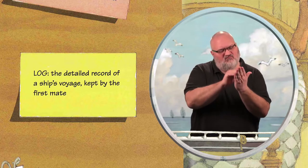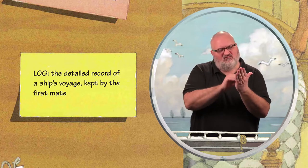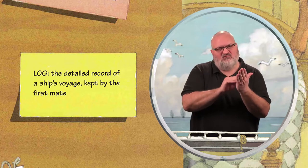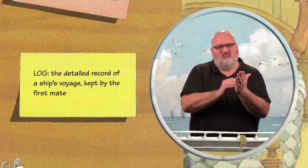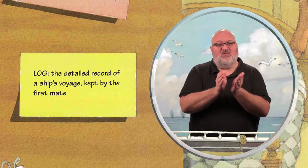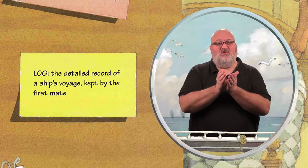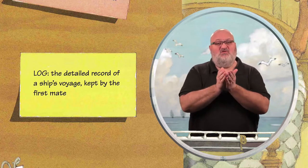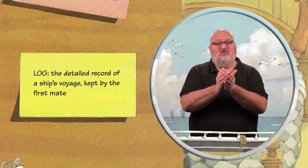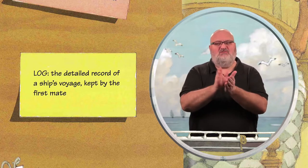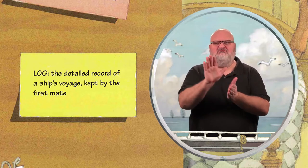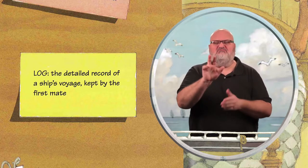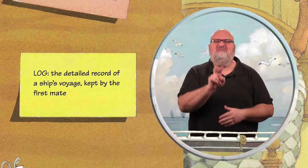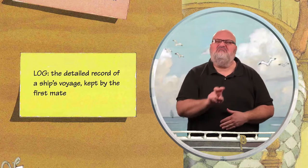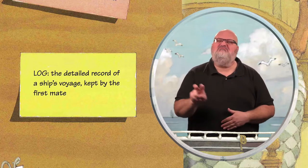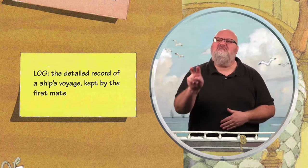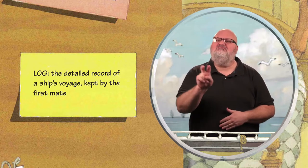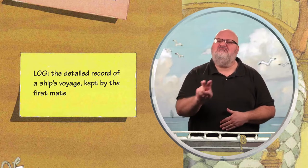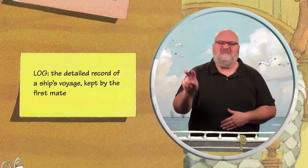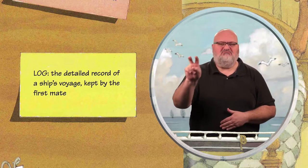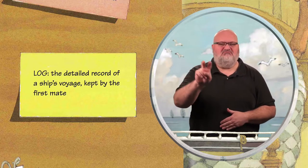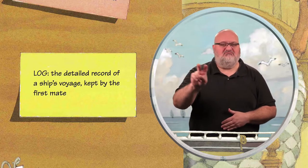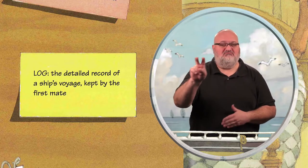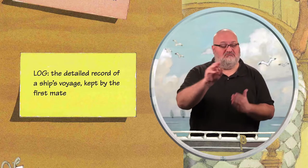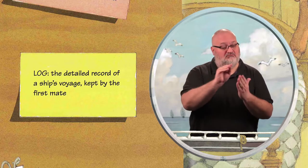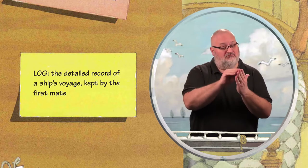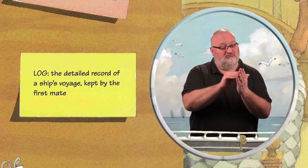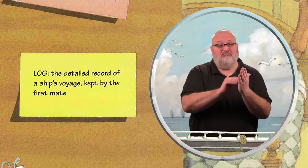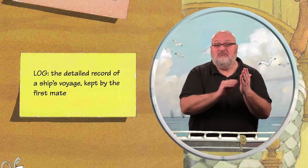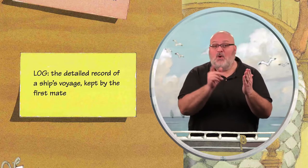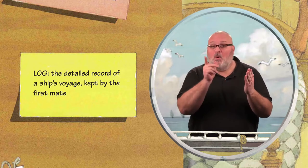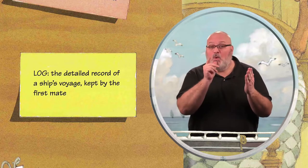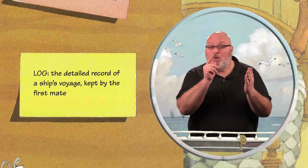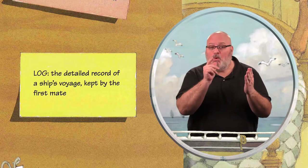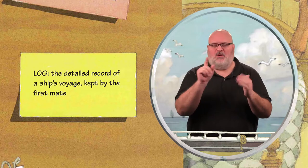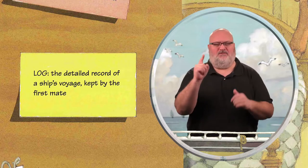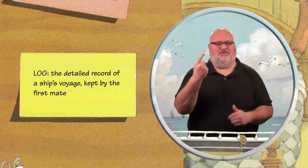The detailed record of a ship's voyage kept by the first mate.